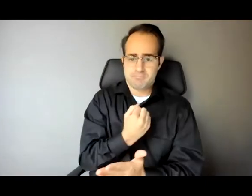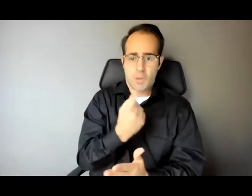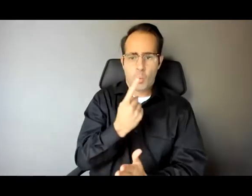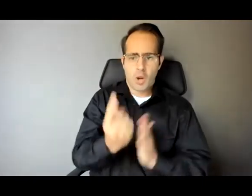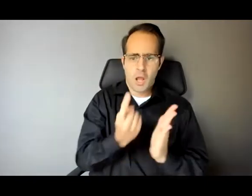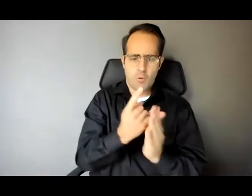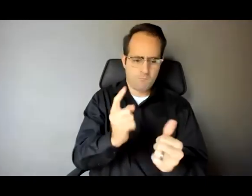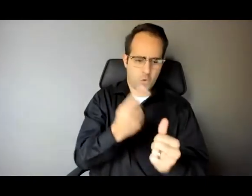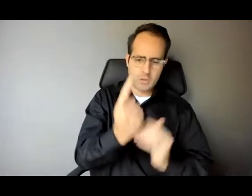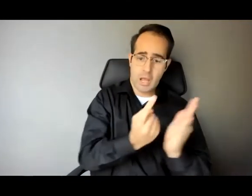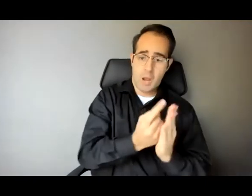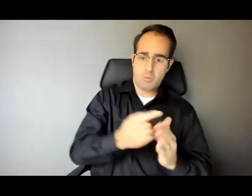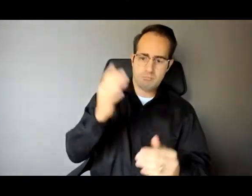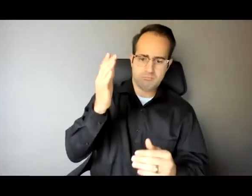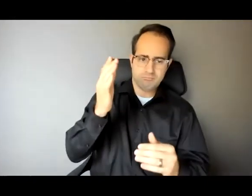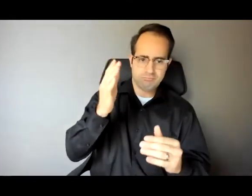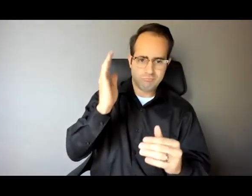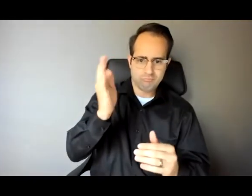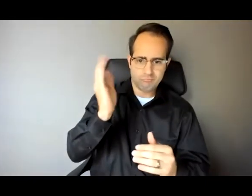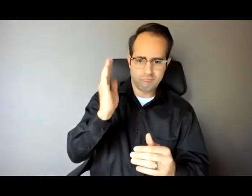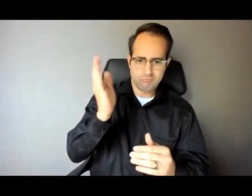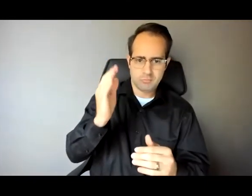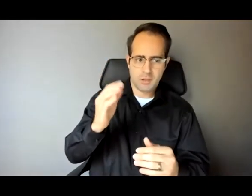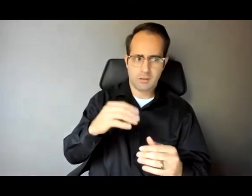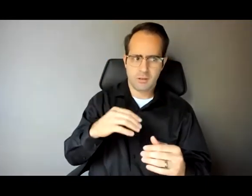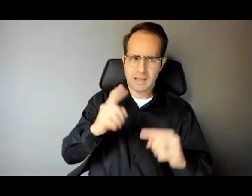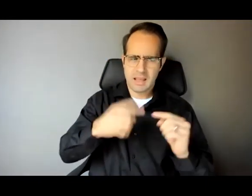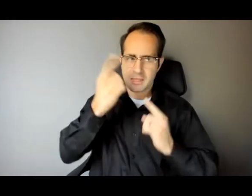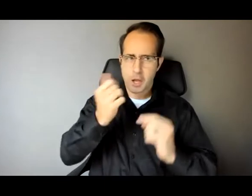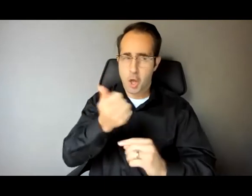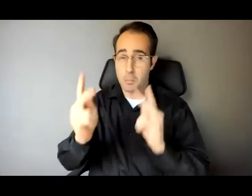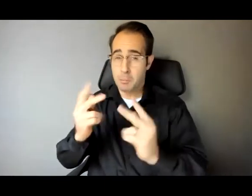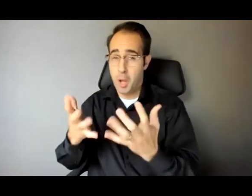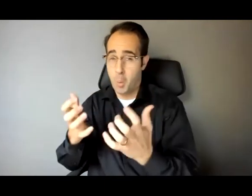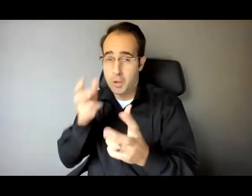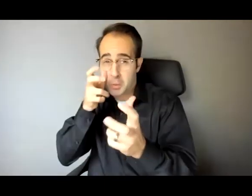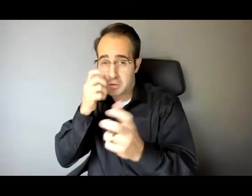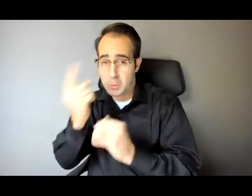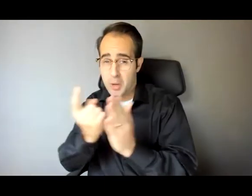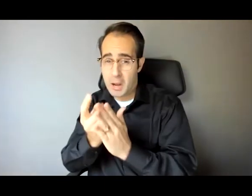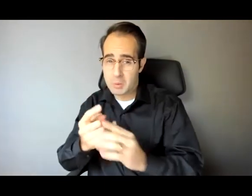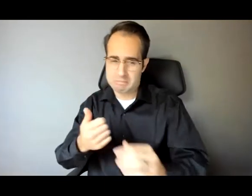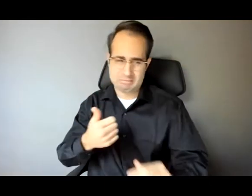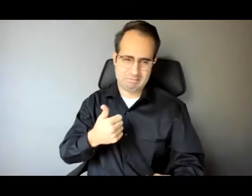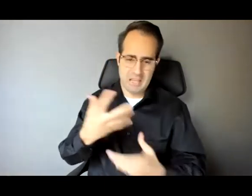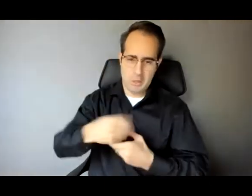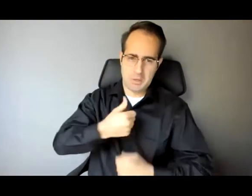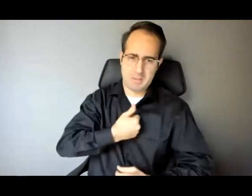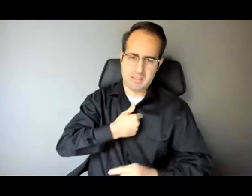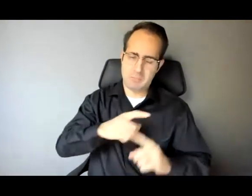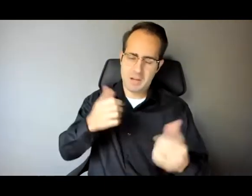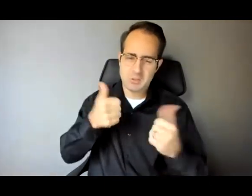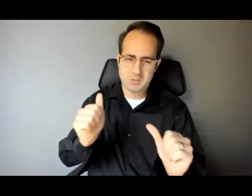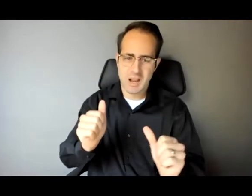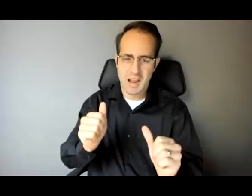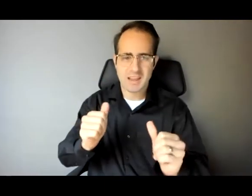can't think of anyone I'd like to listen to for an hour, myself included. I'll try to make it as dynamic as possible. But I will leave time on the back end for